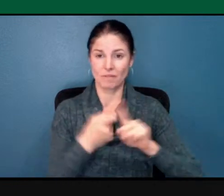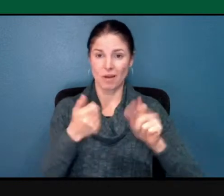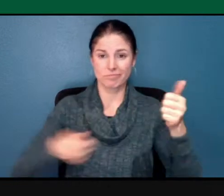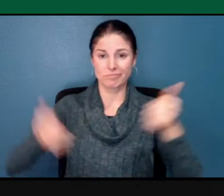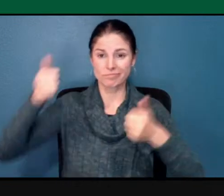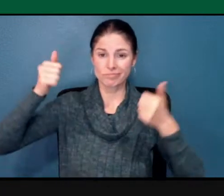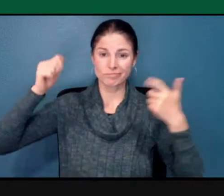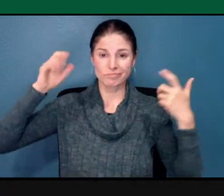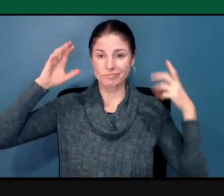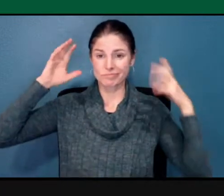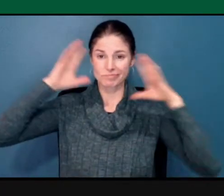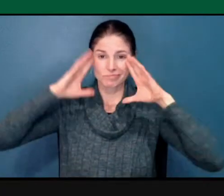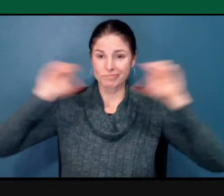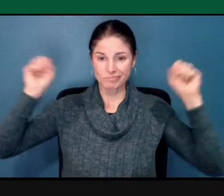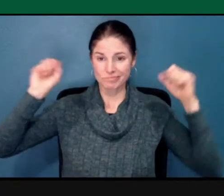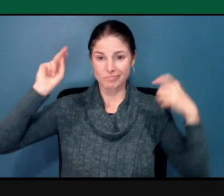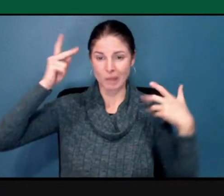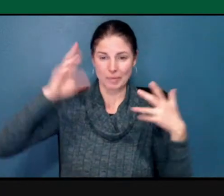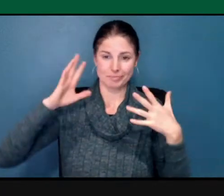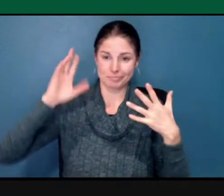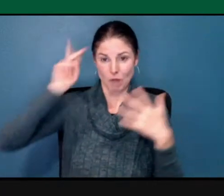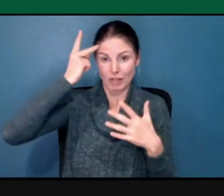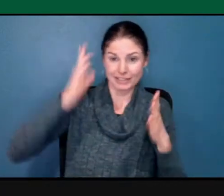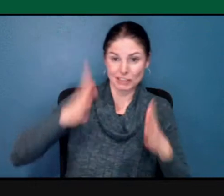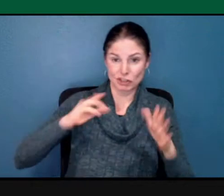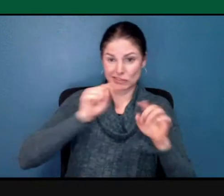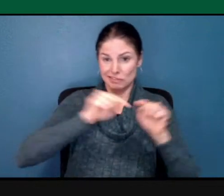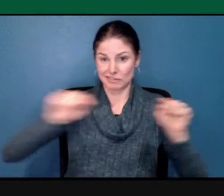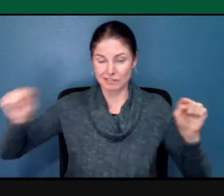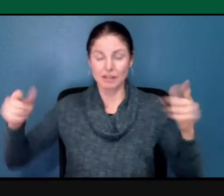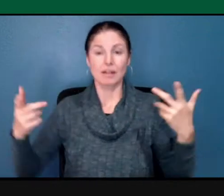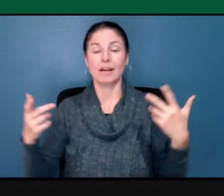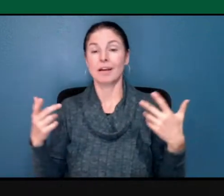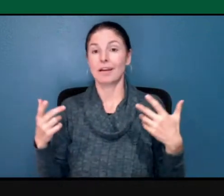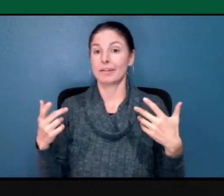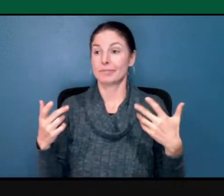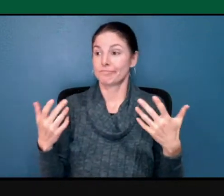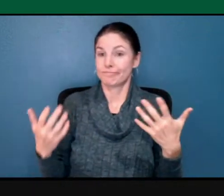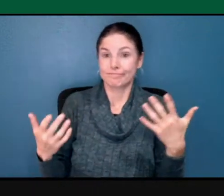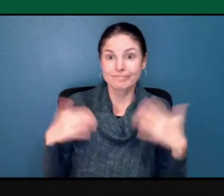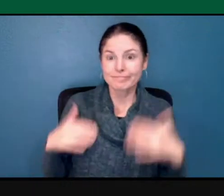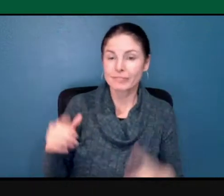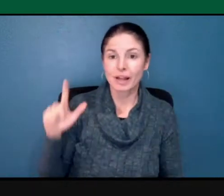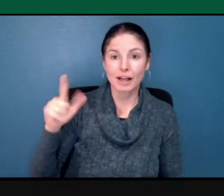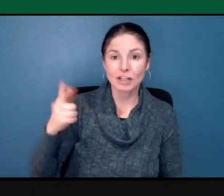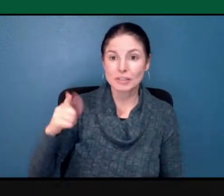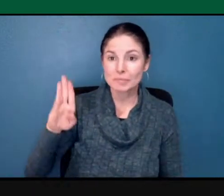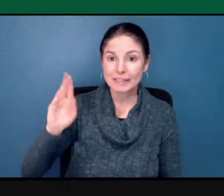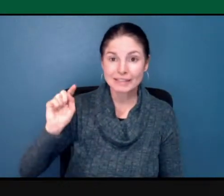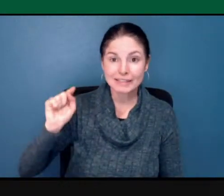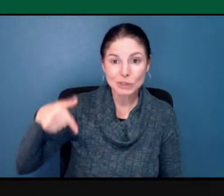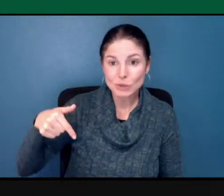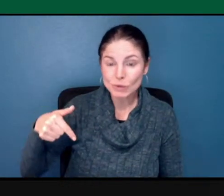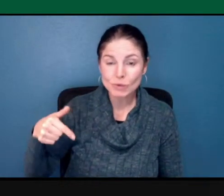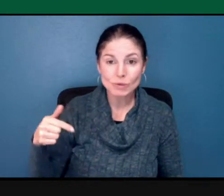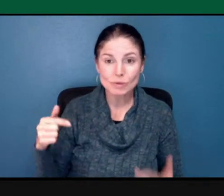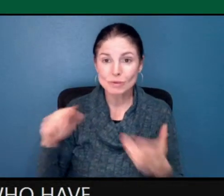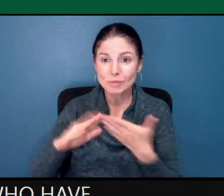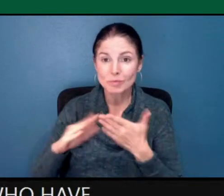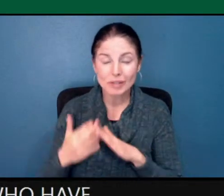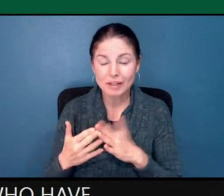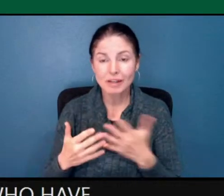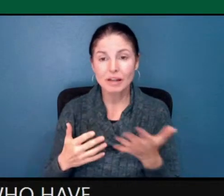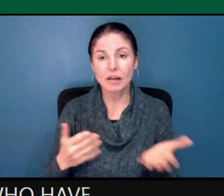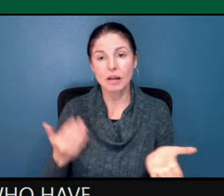community, who have constantly had to overcome